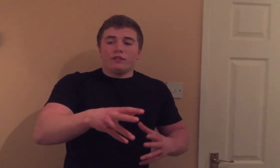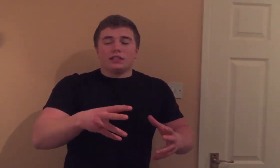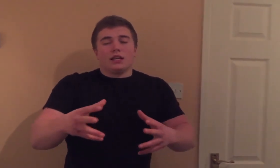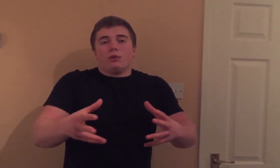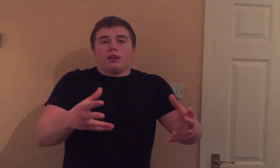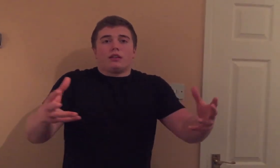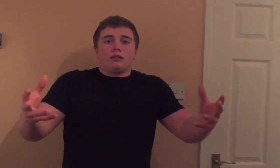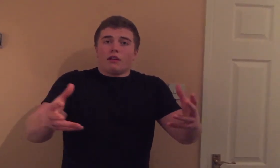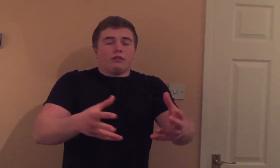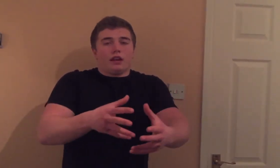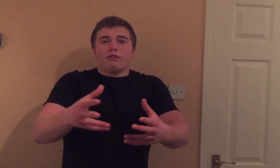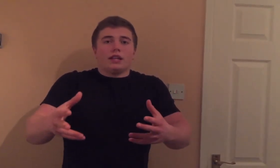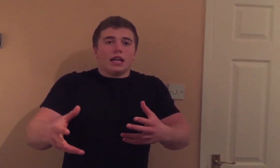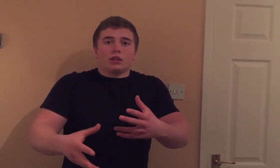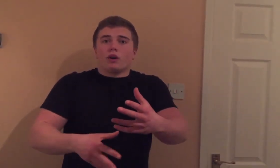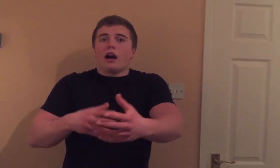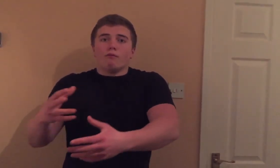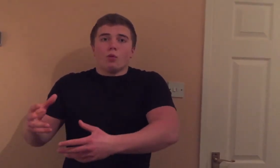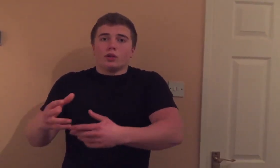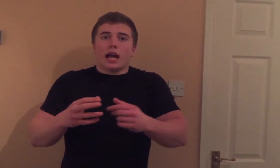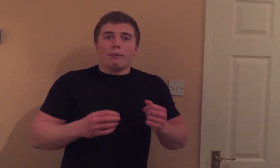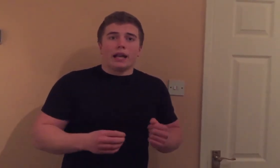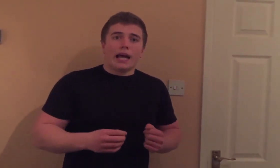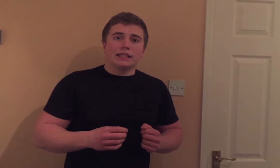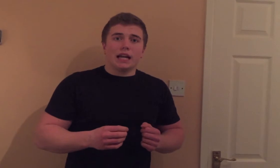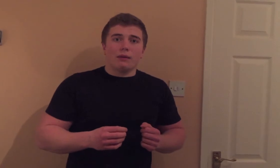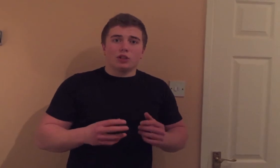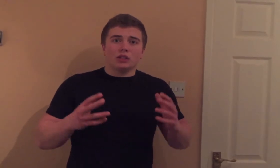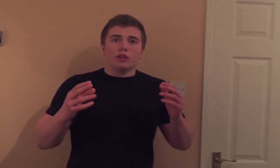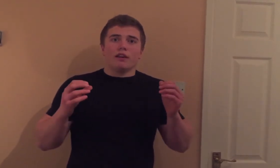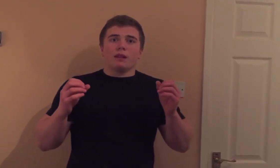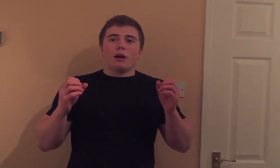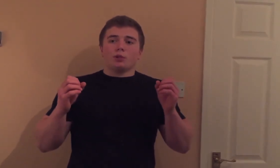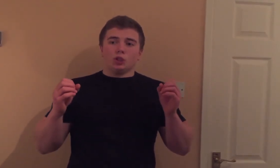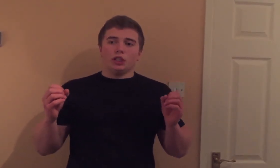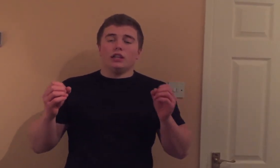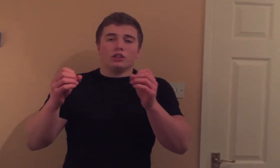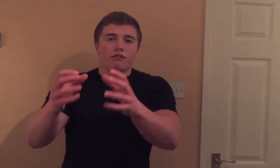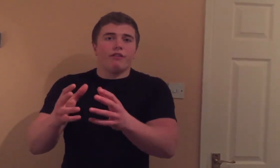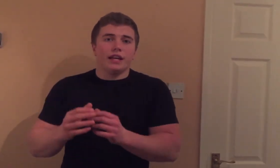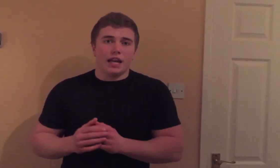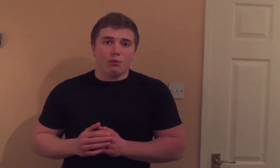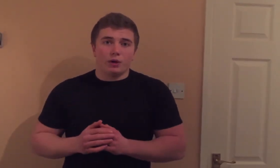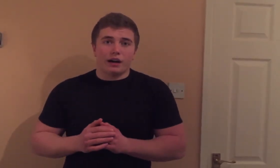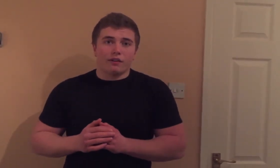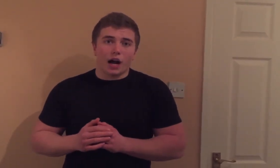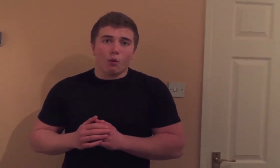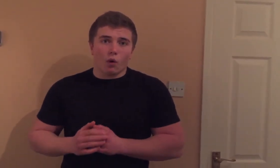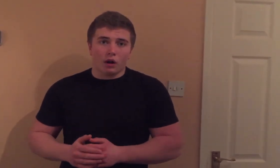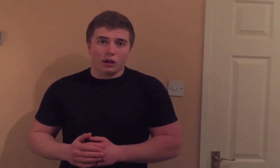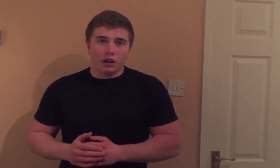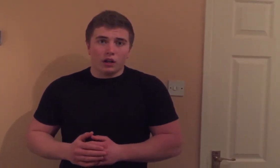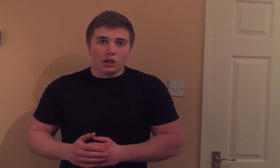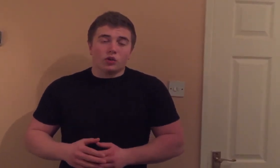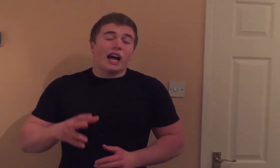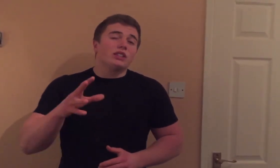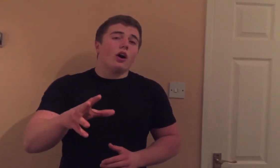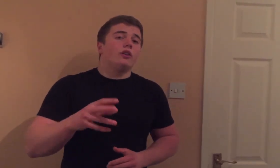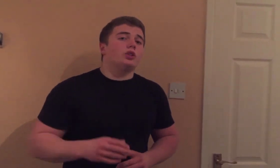obviously, with different days, I'm going to have more time than less time. So that's going to give me the opportunity to just fit it in whenever I want. So that's how the